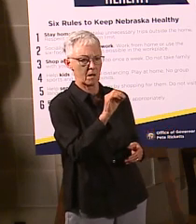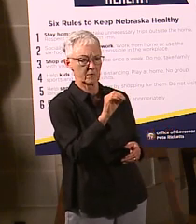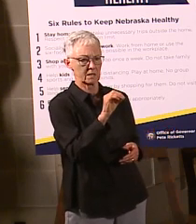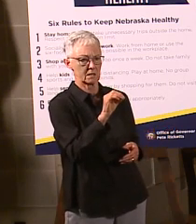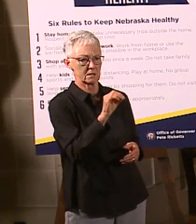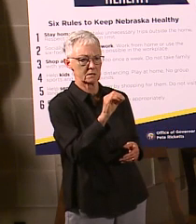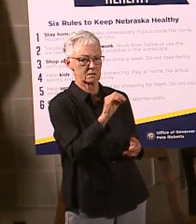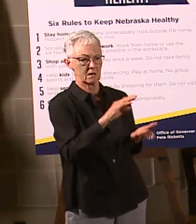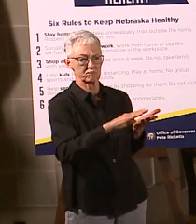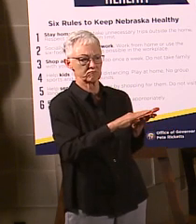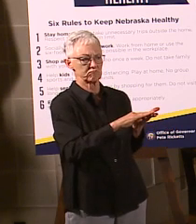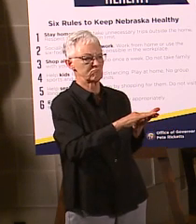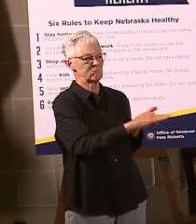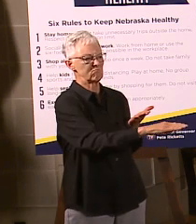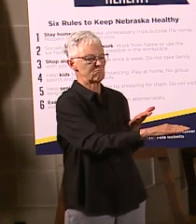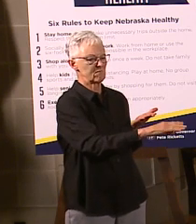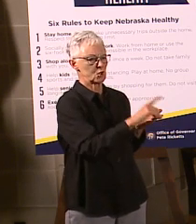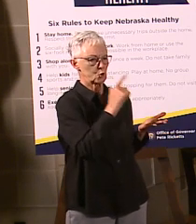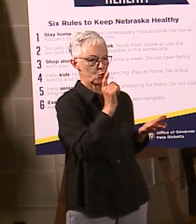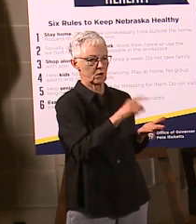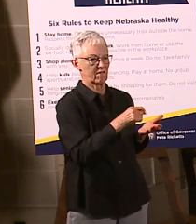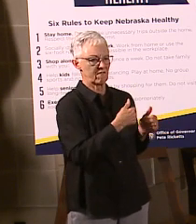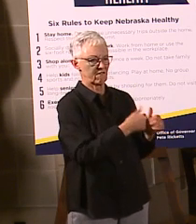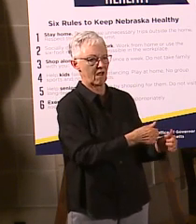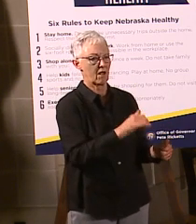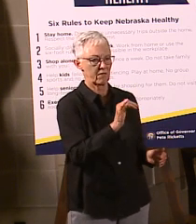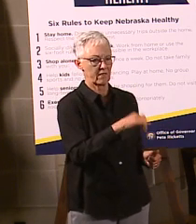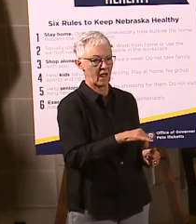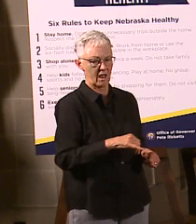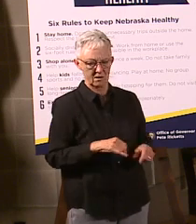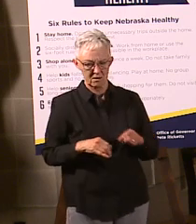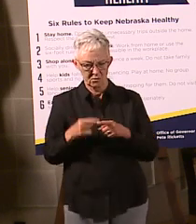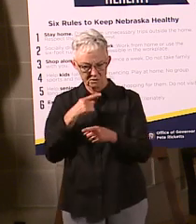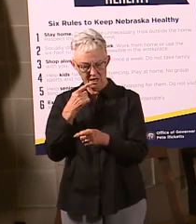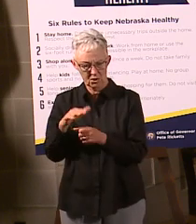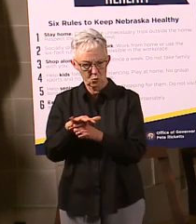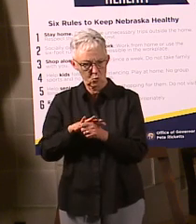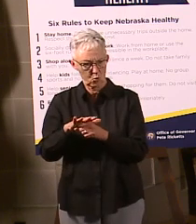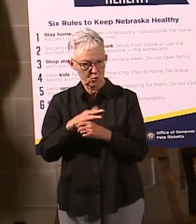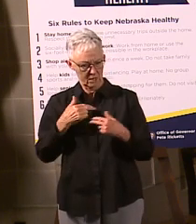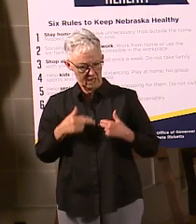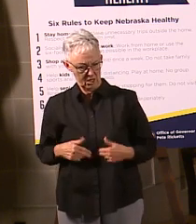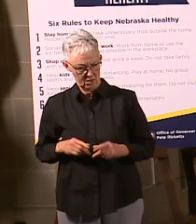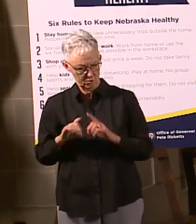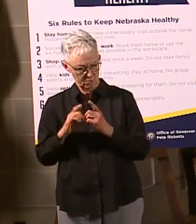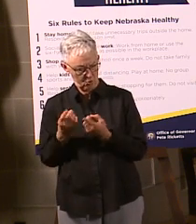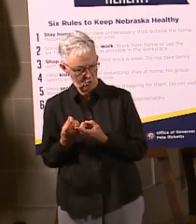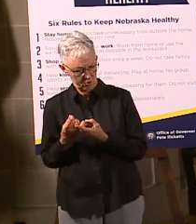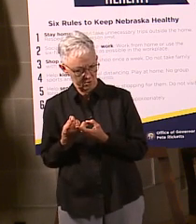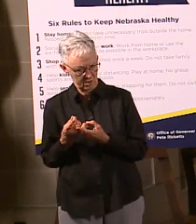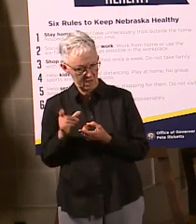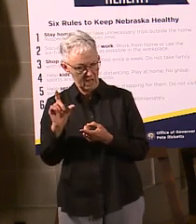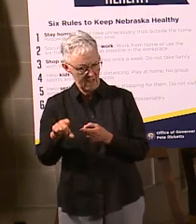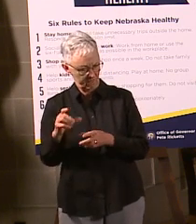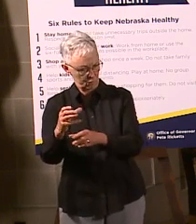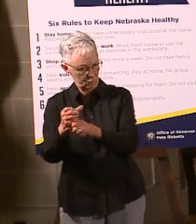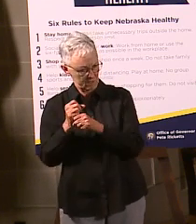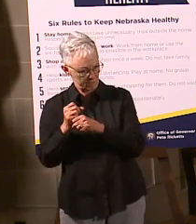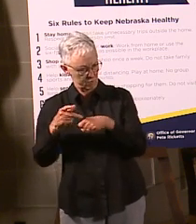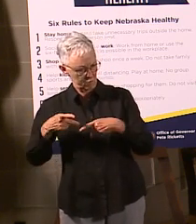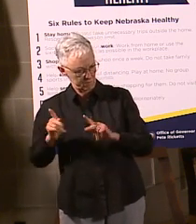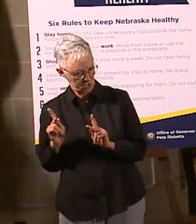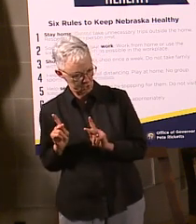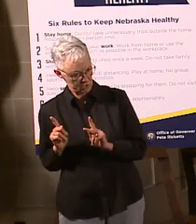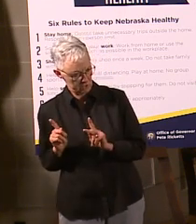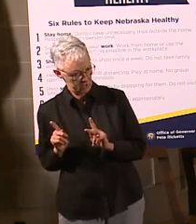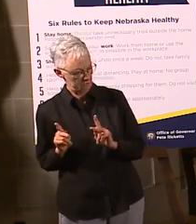you're saying that the local health departments have to get permission. So the question is why are we asking local public health departments to work with